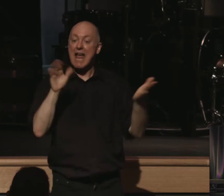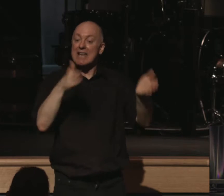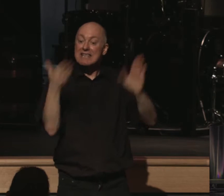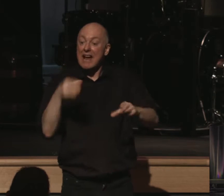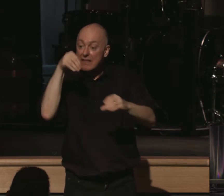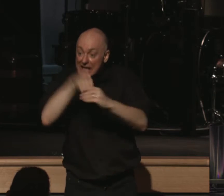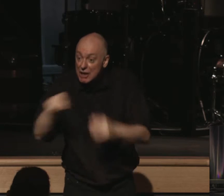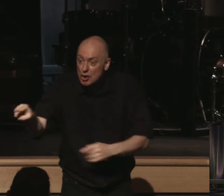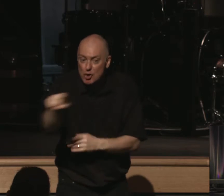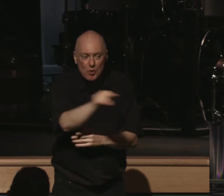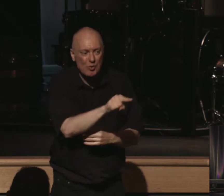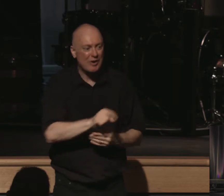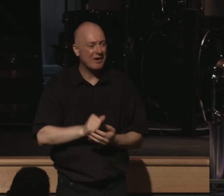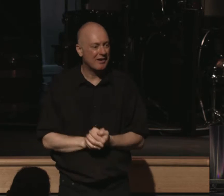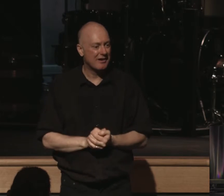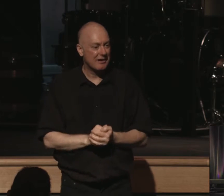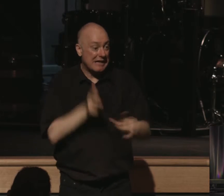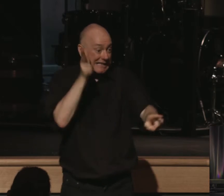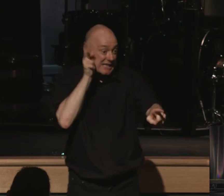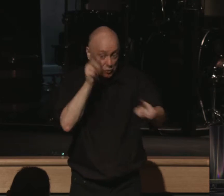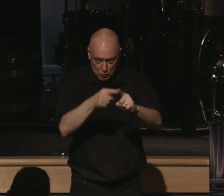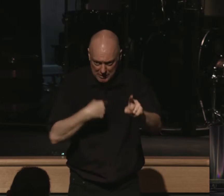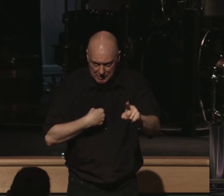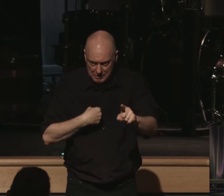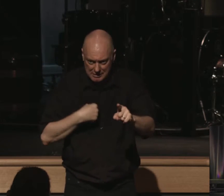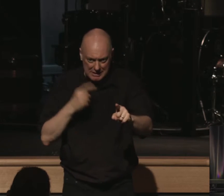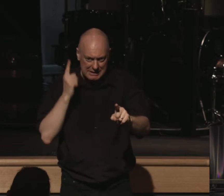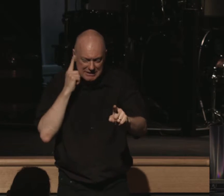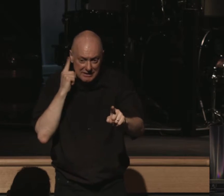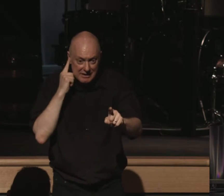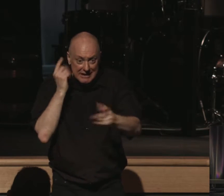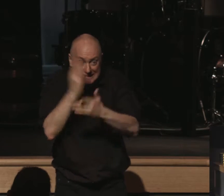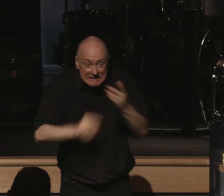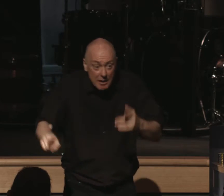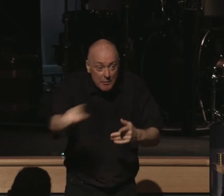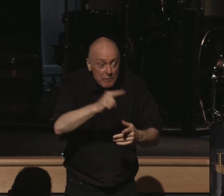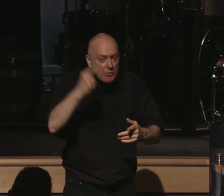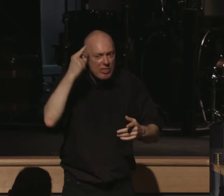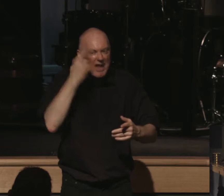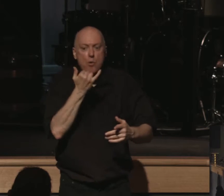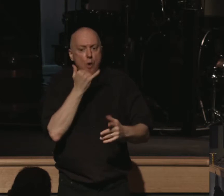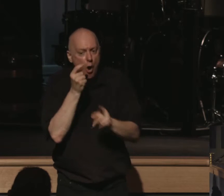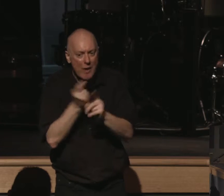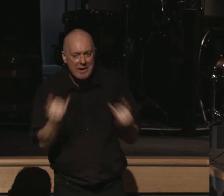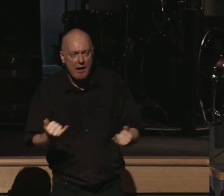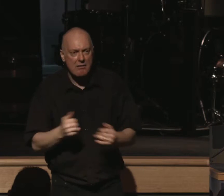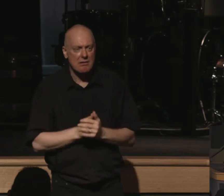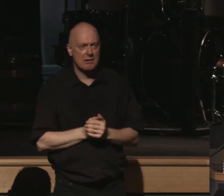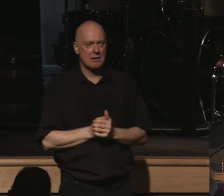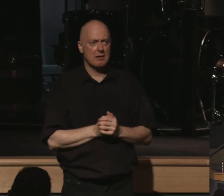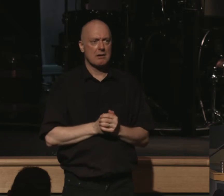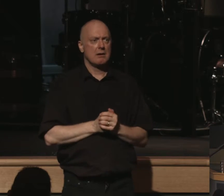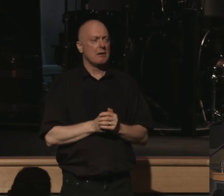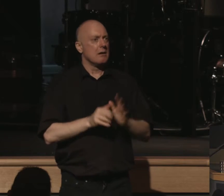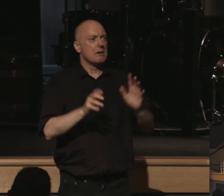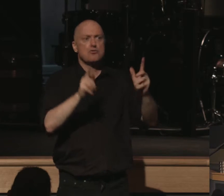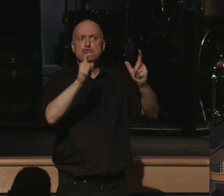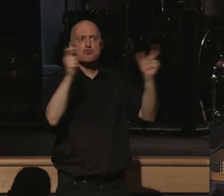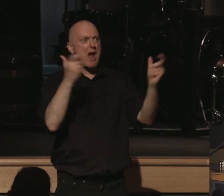death in you. And listen, listen, listen, listen. Some of you are thinking wrongly right now and thinking this is great. This is a good